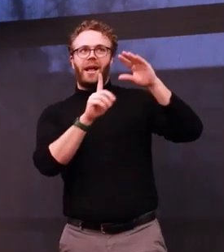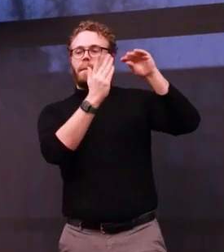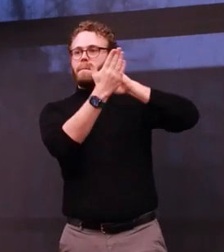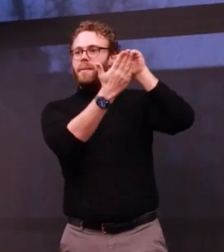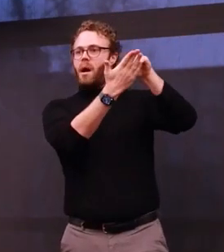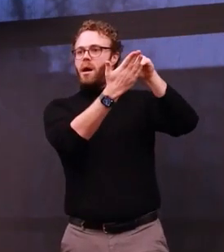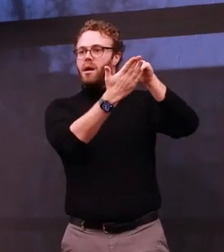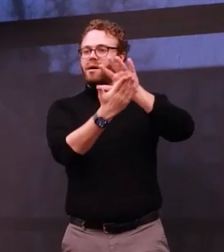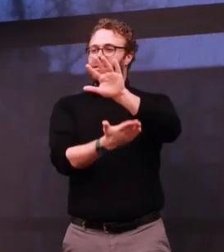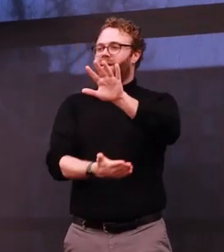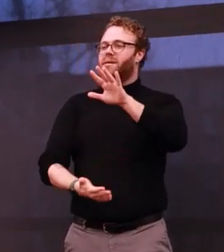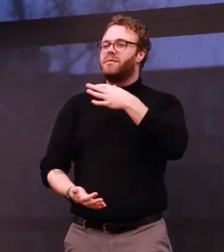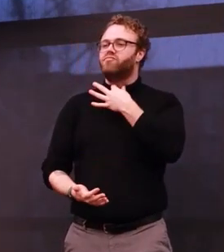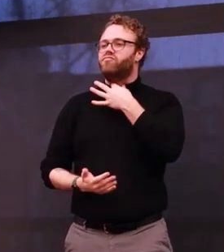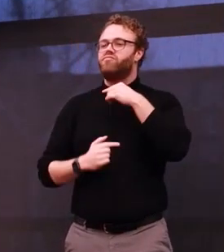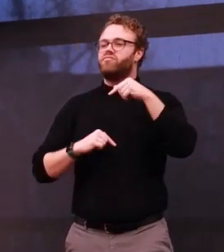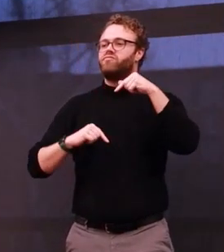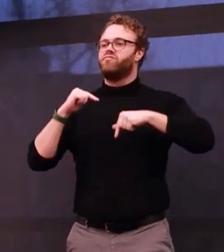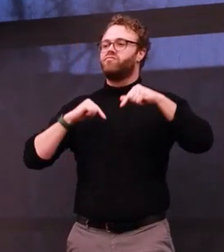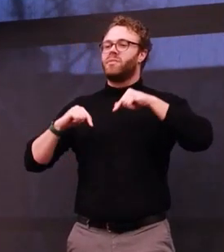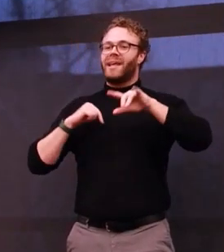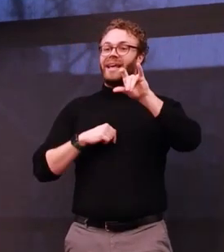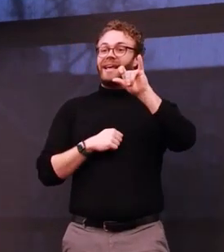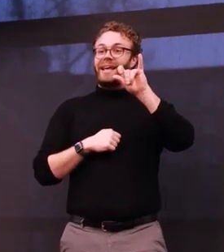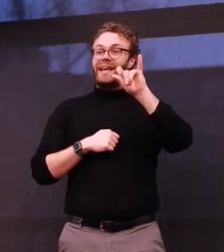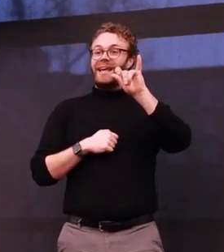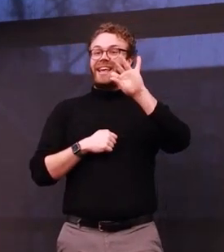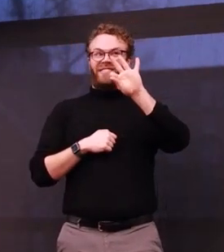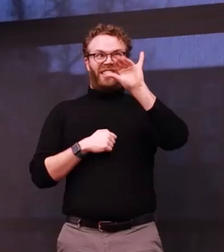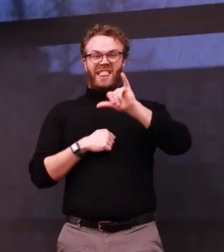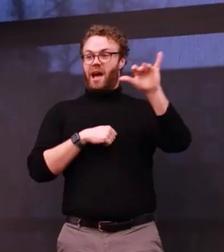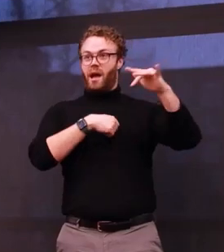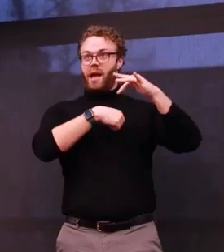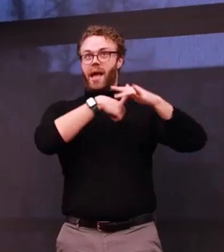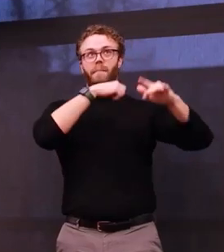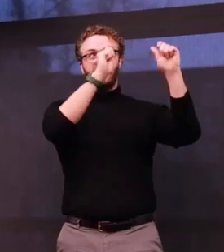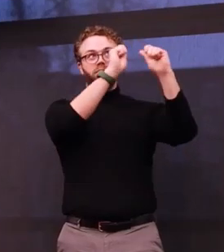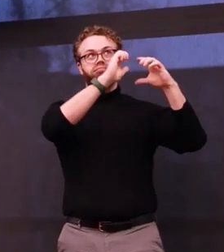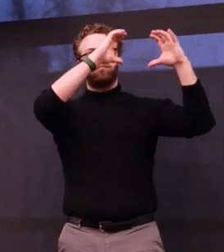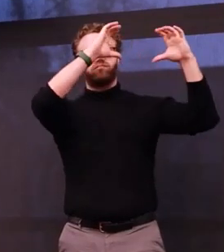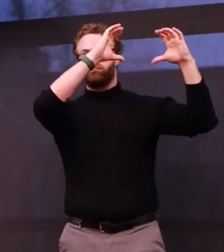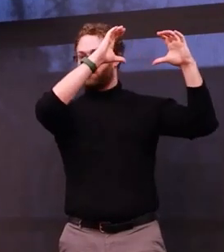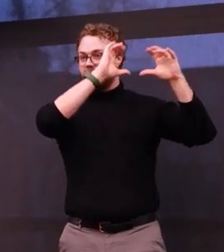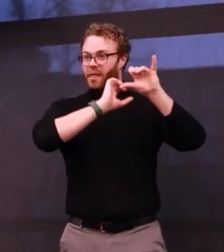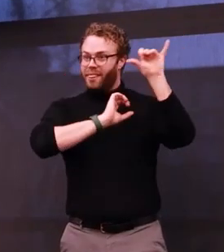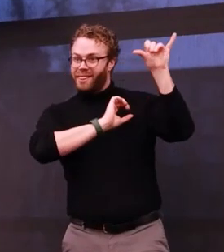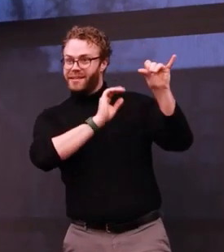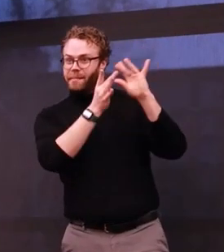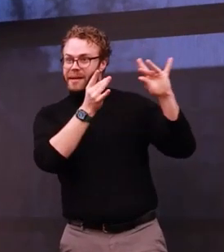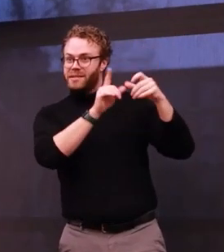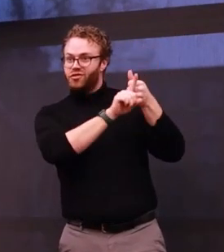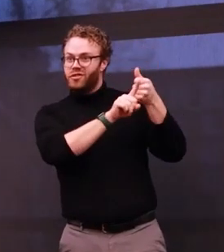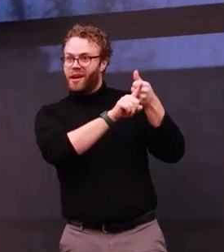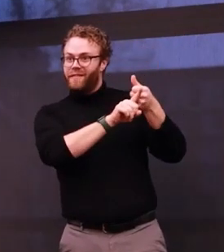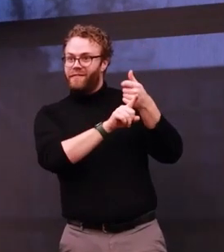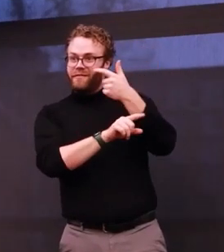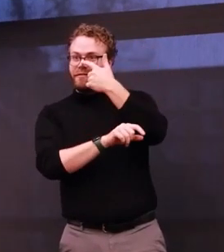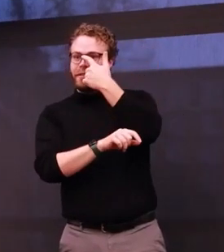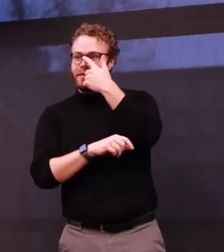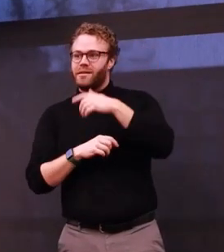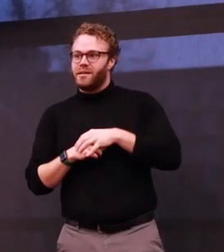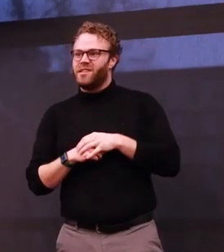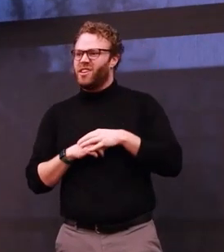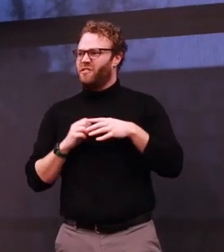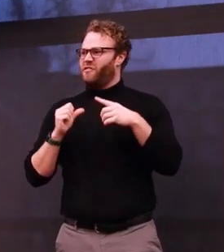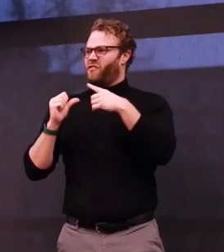I'd like to ask you, what if the emptiness was the message? I first came across this when I read, Oona is a